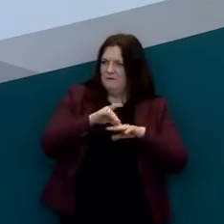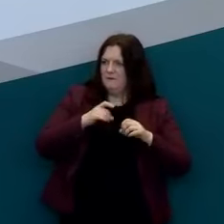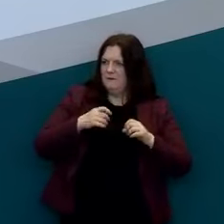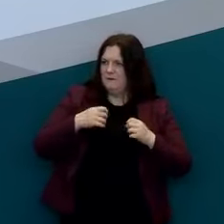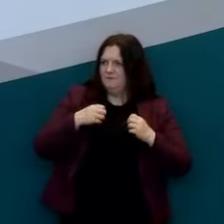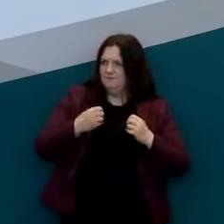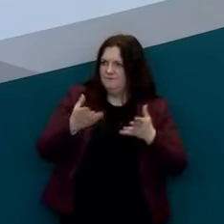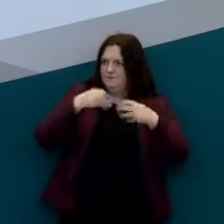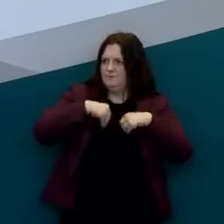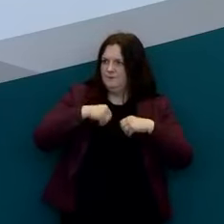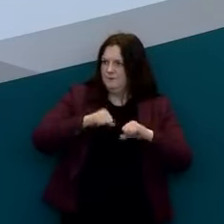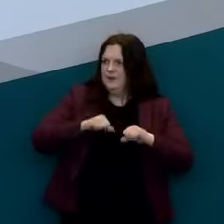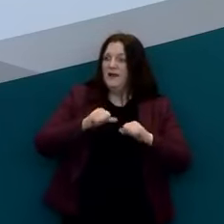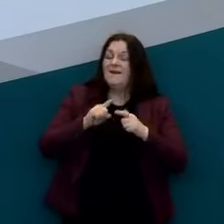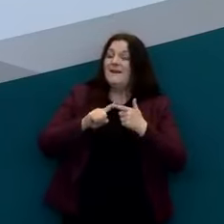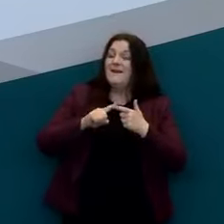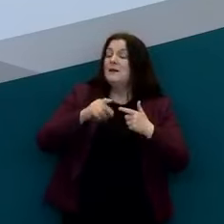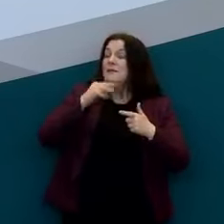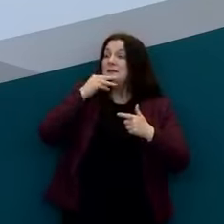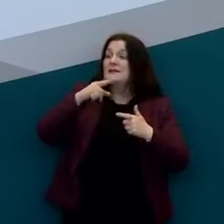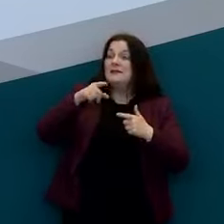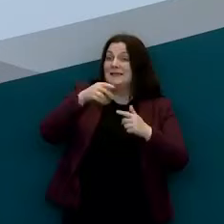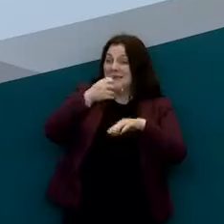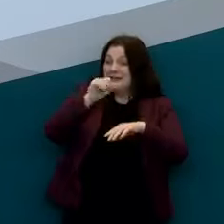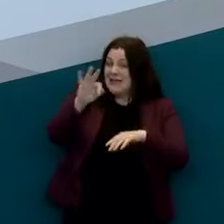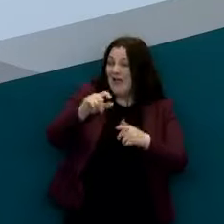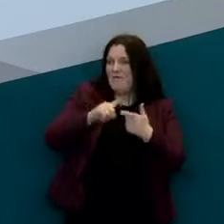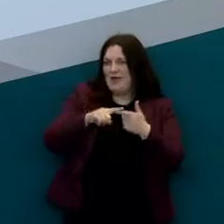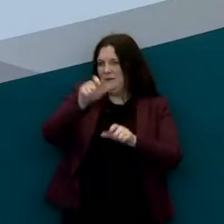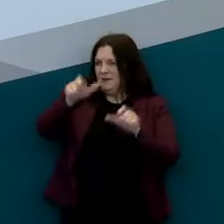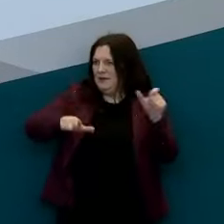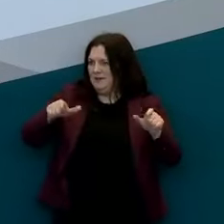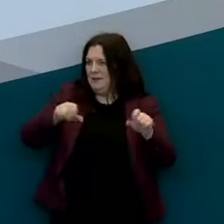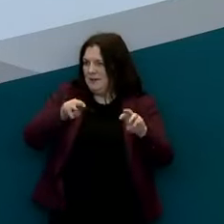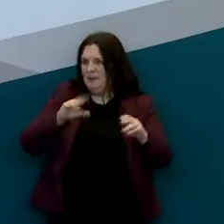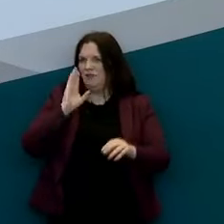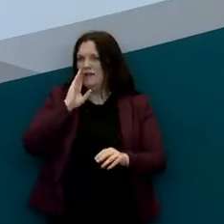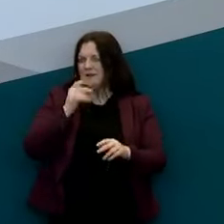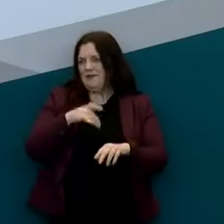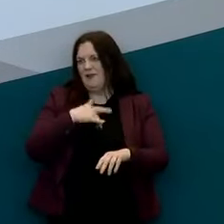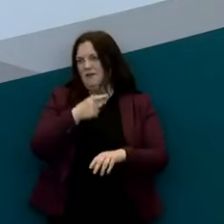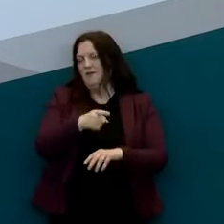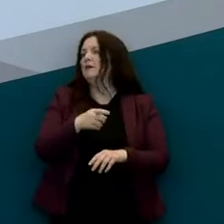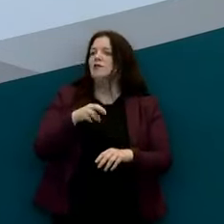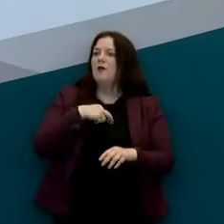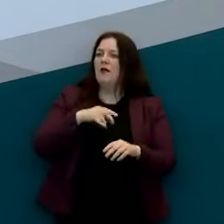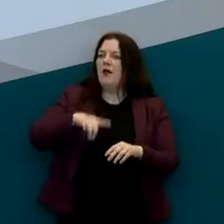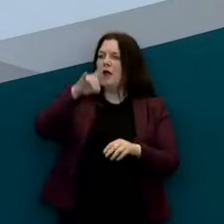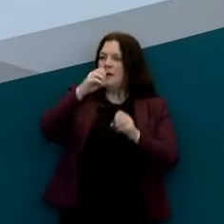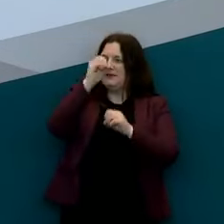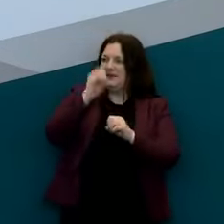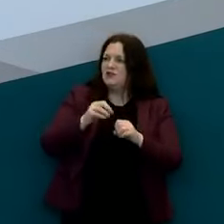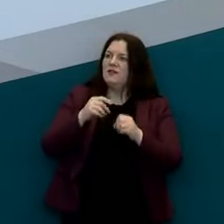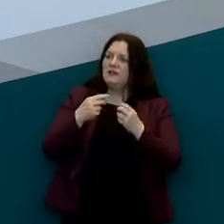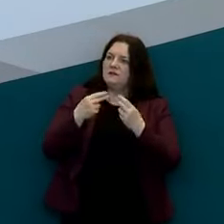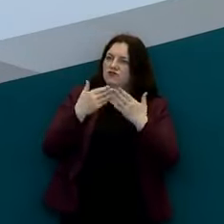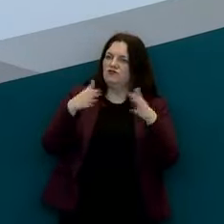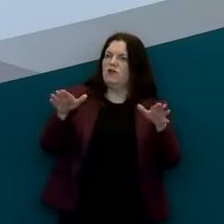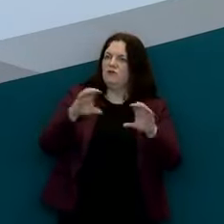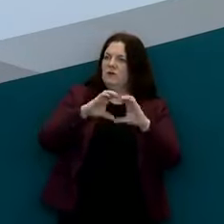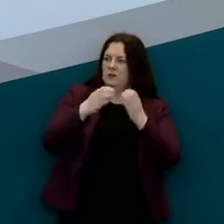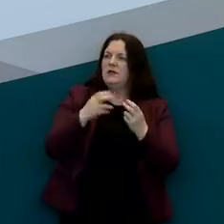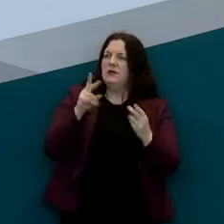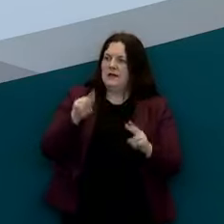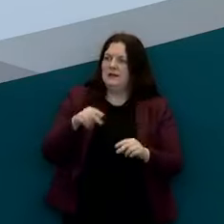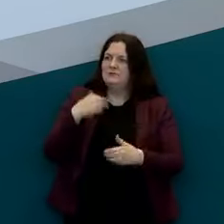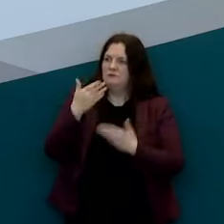impacted both staff and patients at probably significantly higher percentages than would have occurred in the general community but i'd be in a